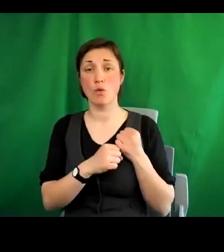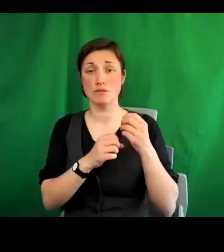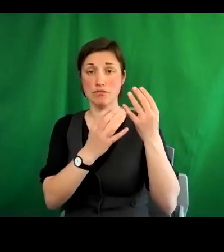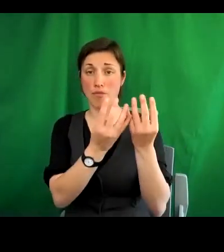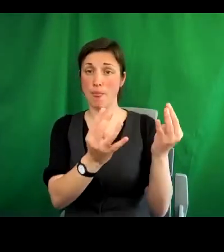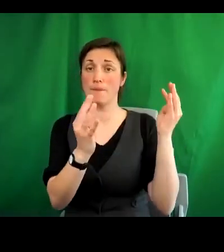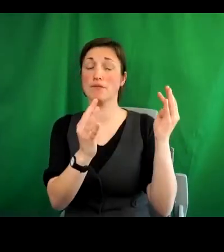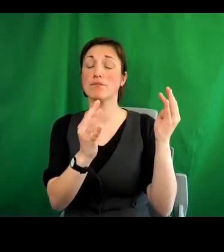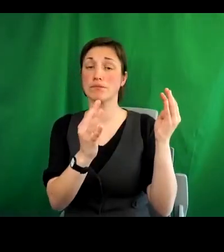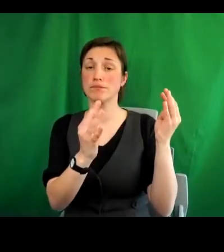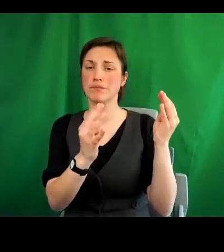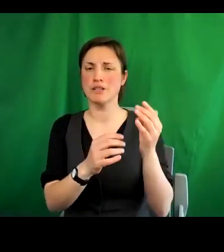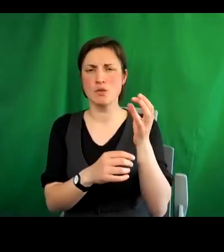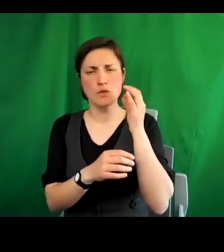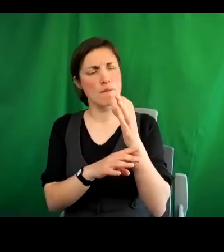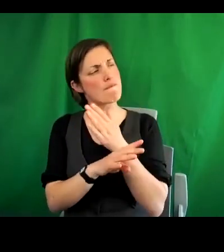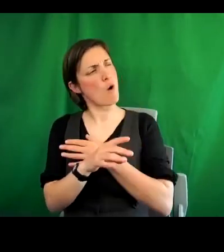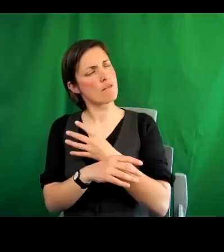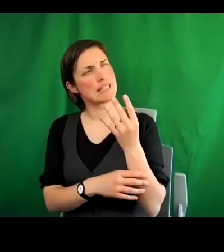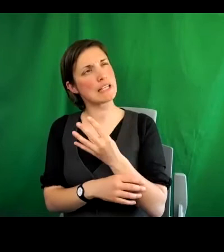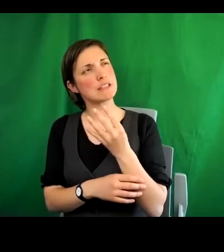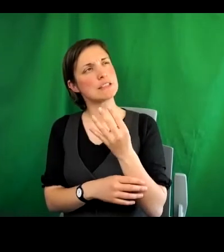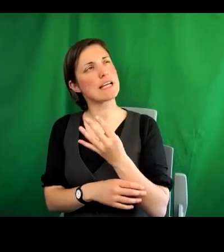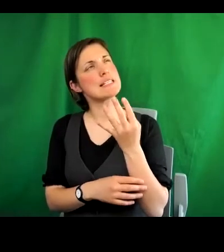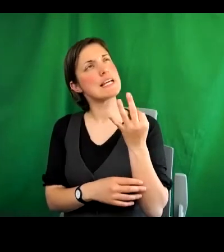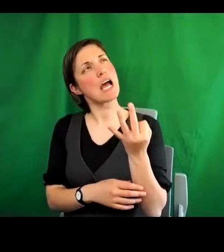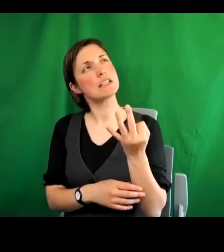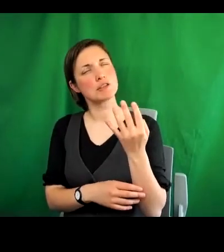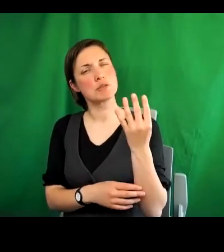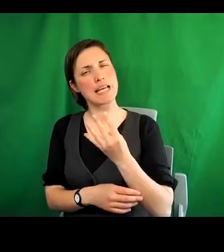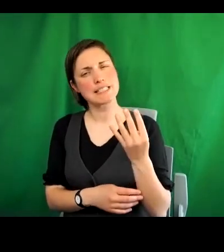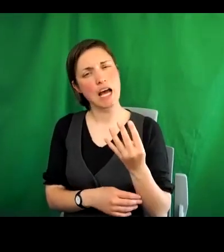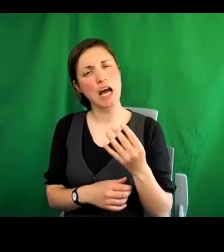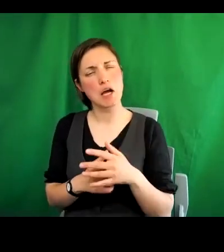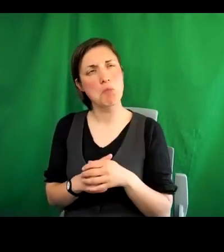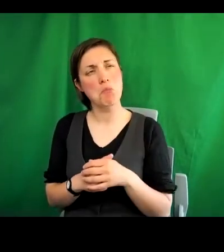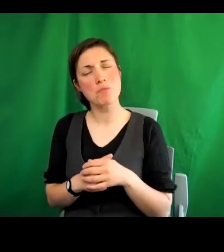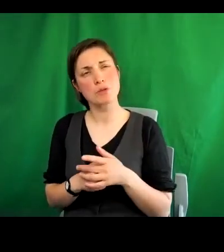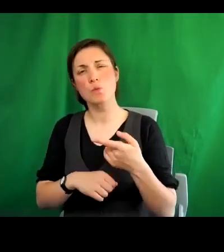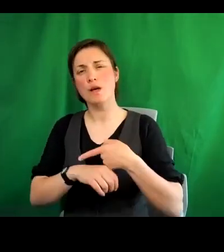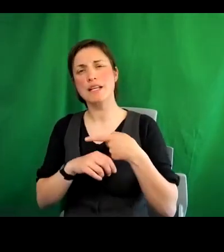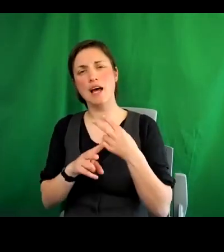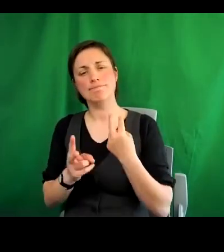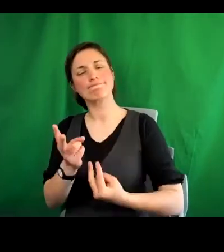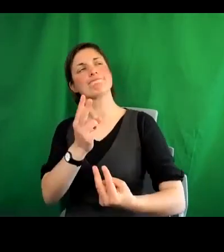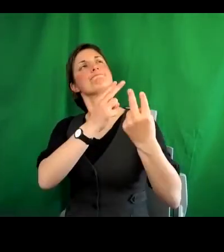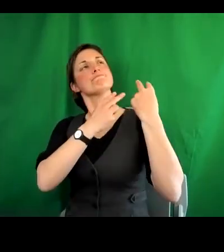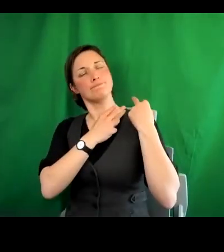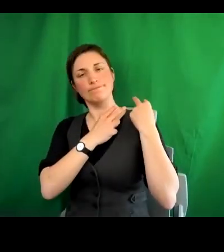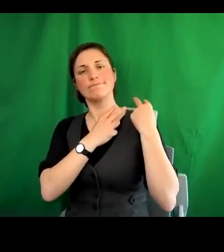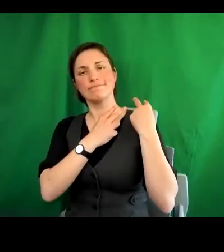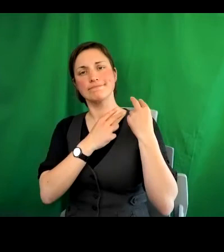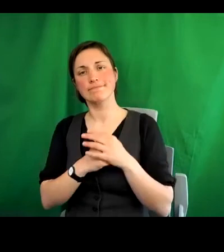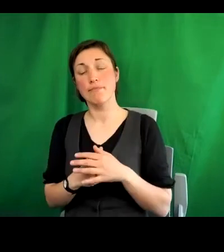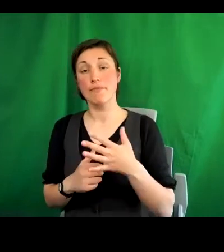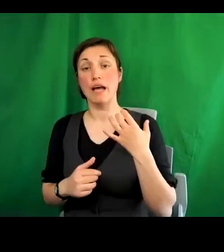1998, 1999. And so it was time to take stock. We'd had the Human Rights Act,